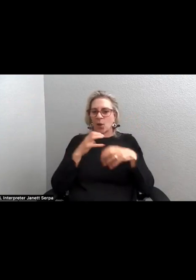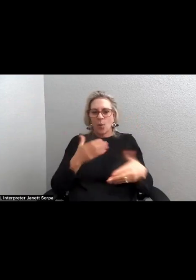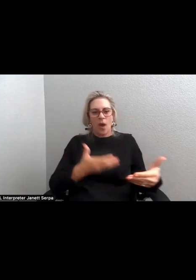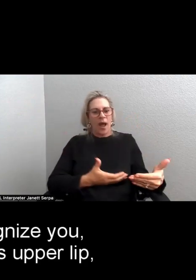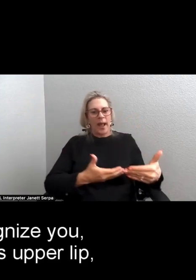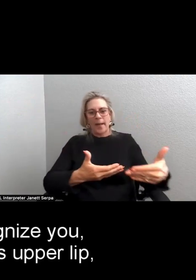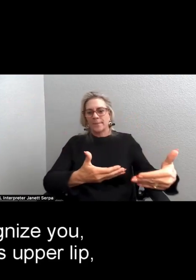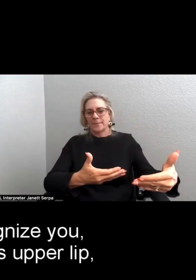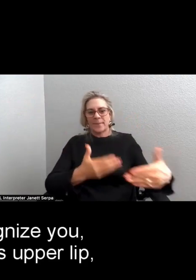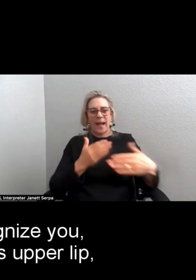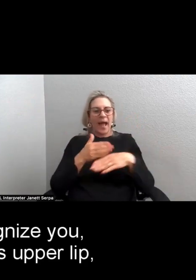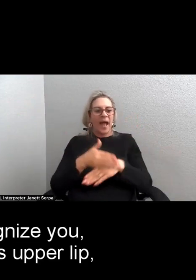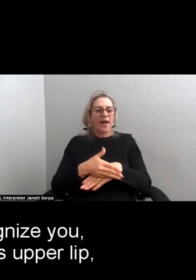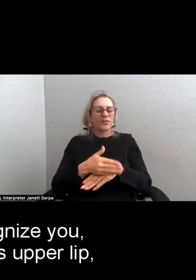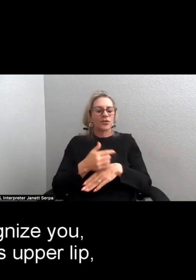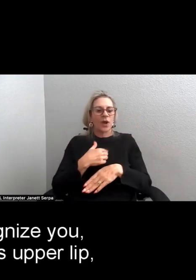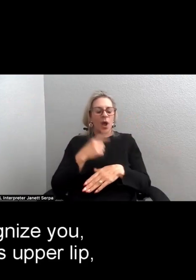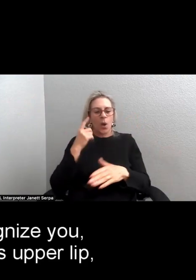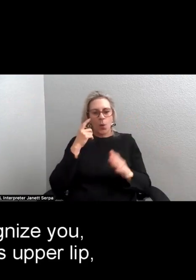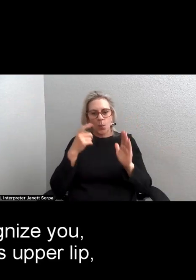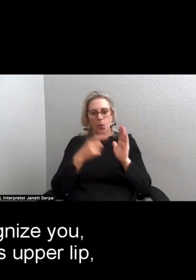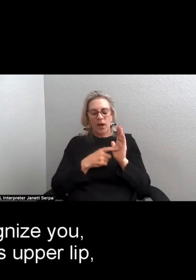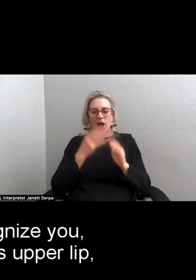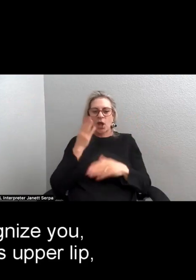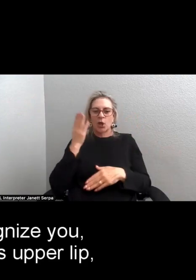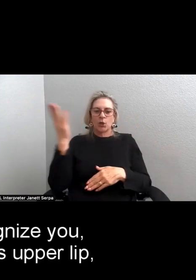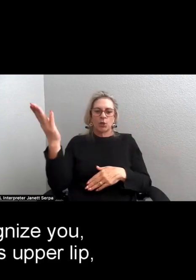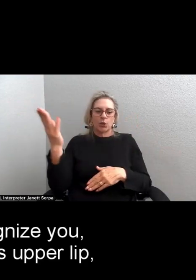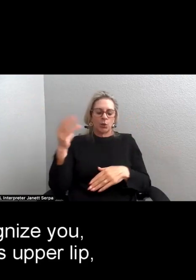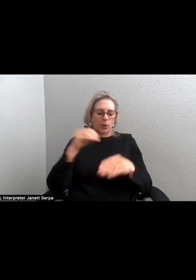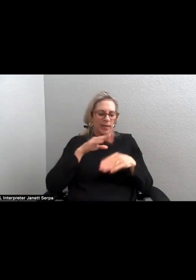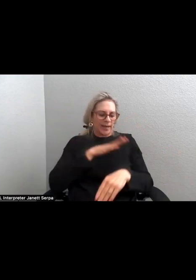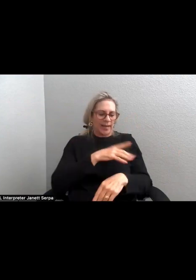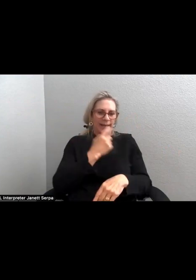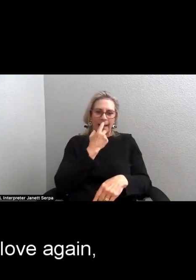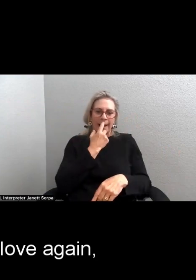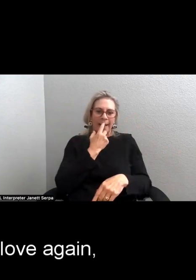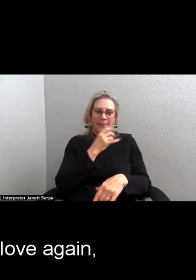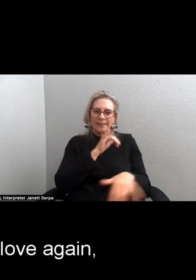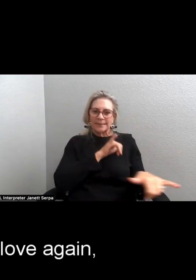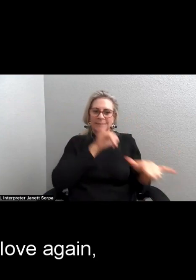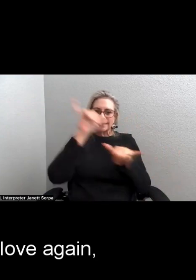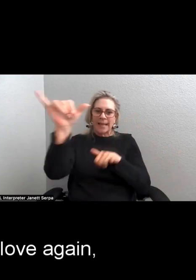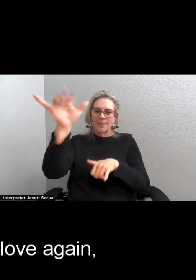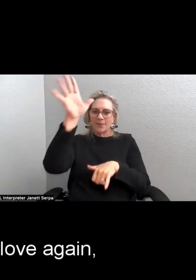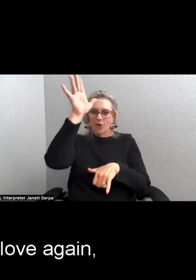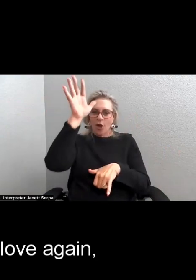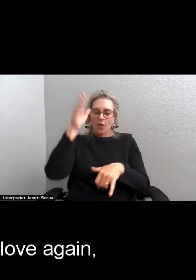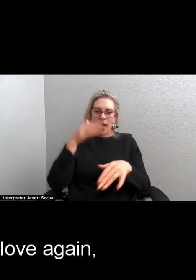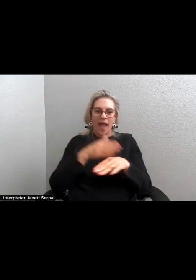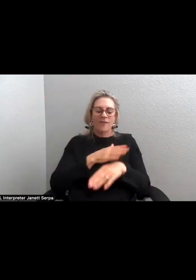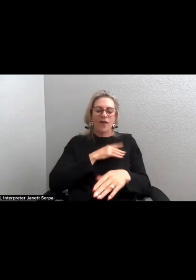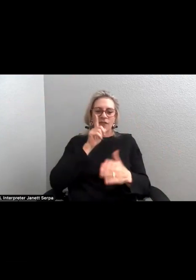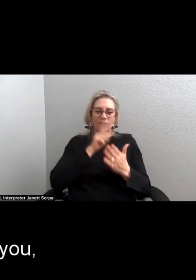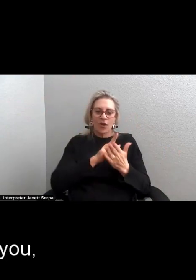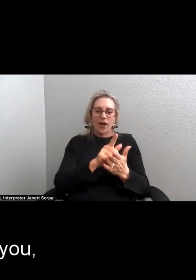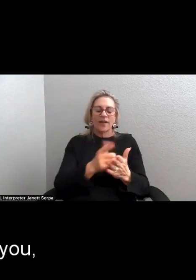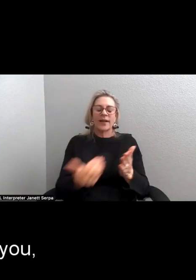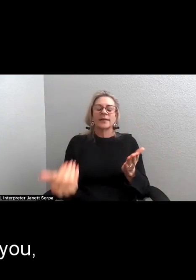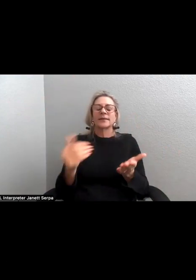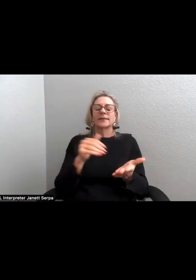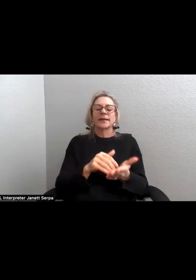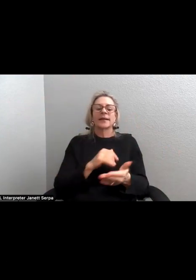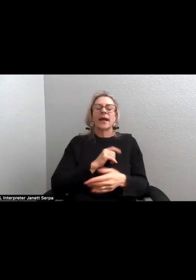after I recognize you in the dip of his upper lip, after I fall in love again, I